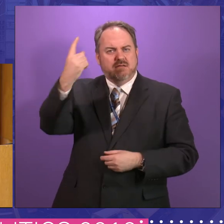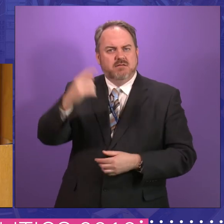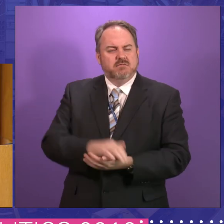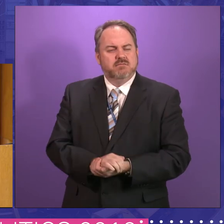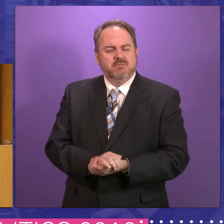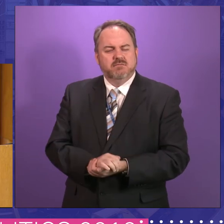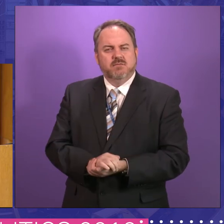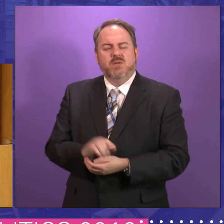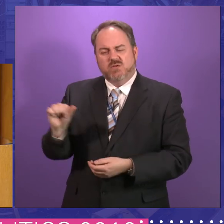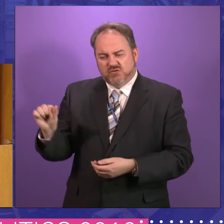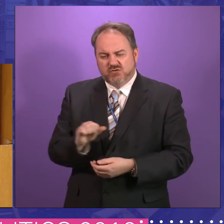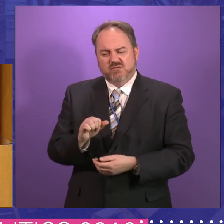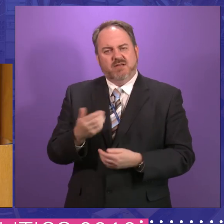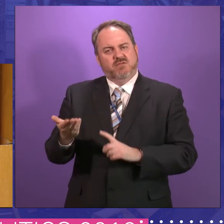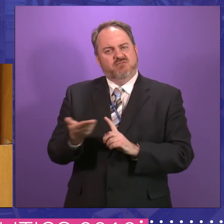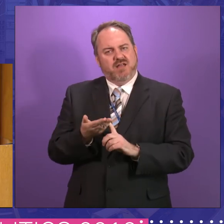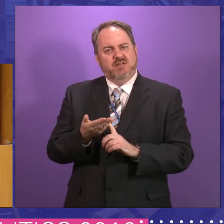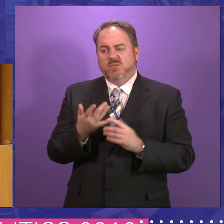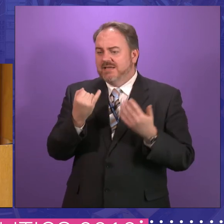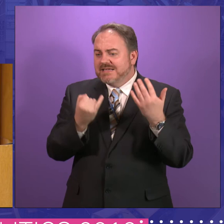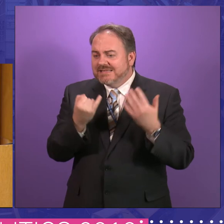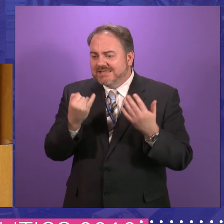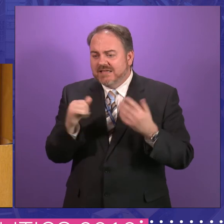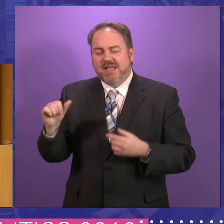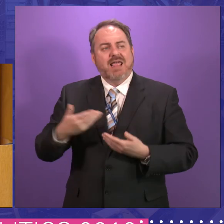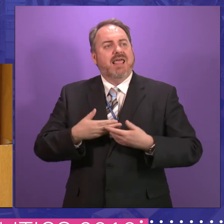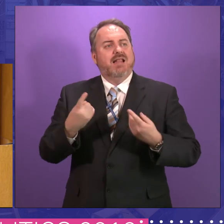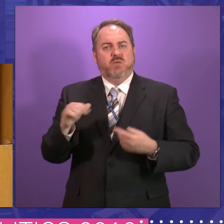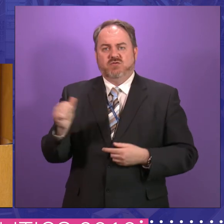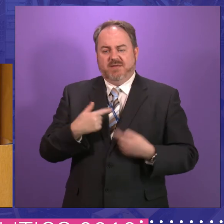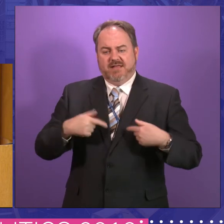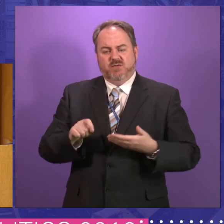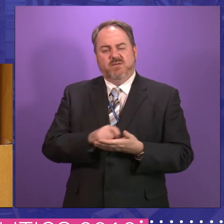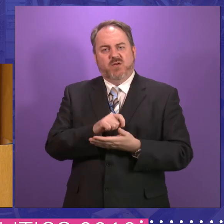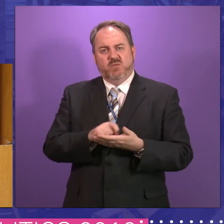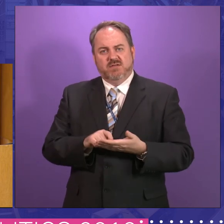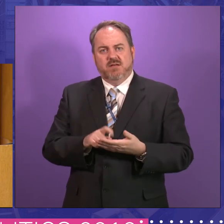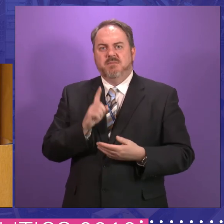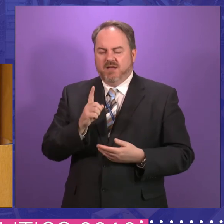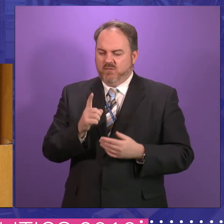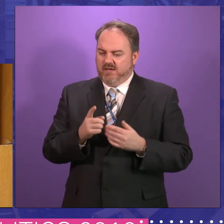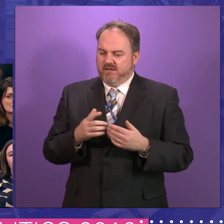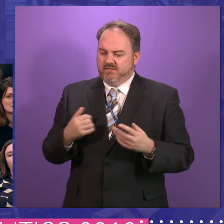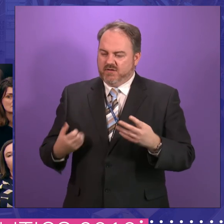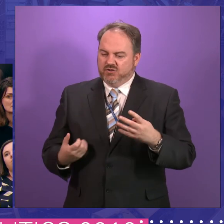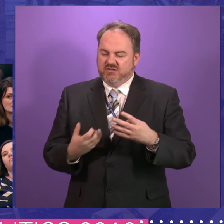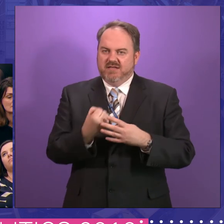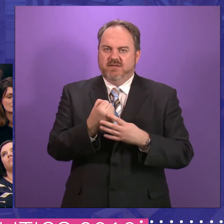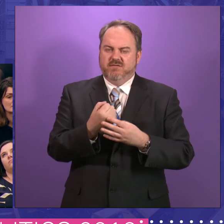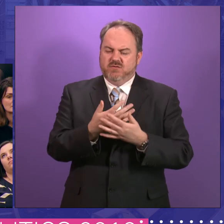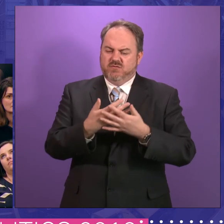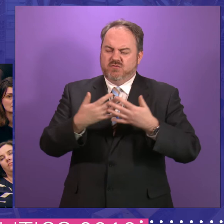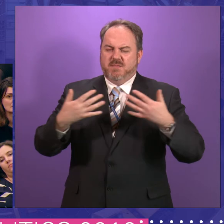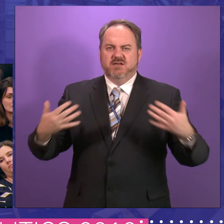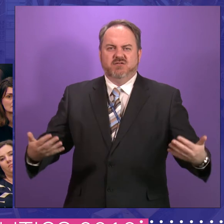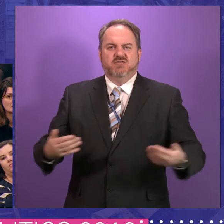have votes at 16 in every single election that we have. Um, but I think we've come an awful long way. Um, and we